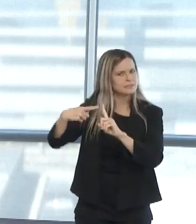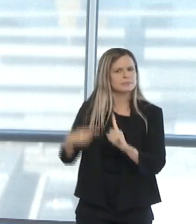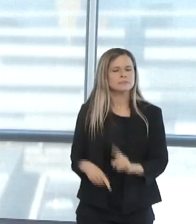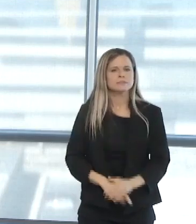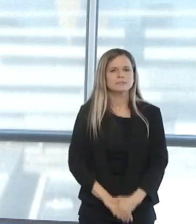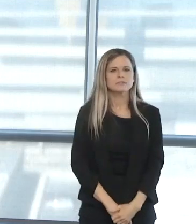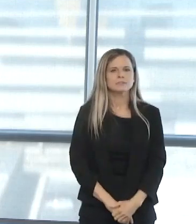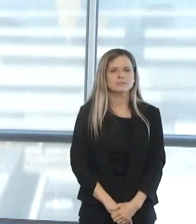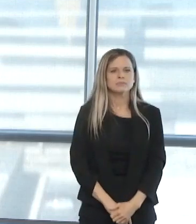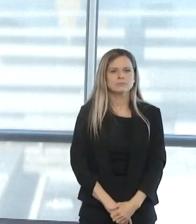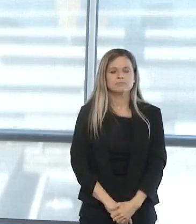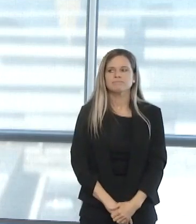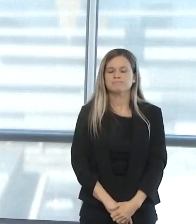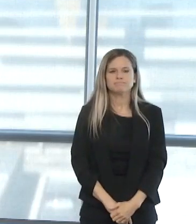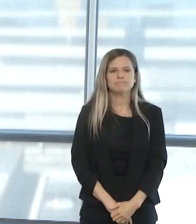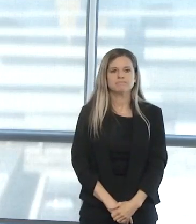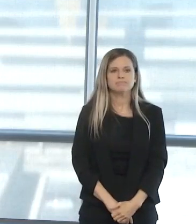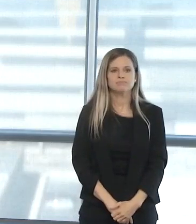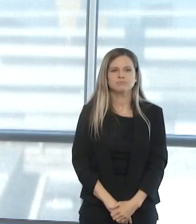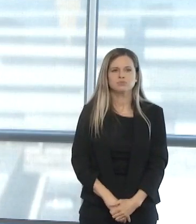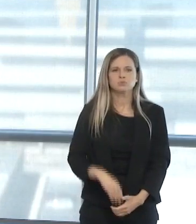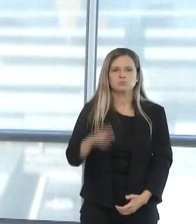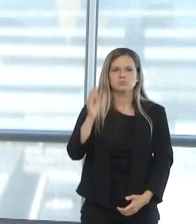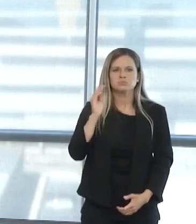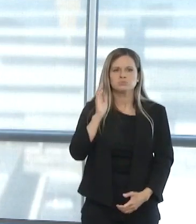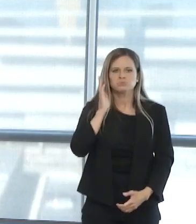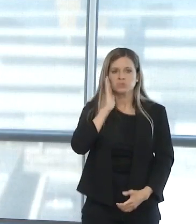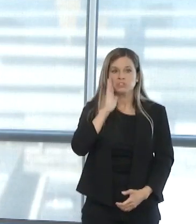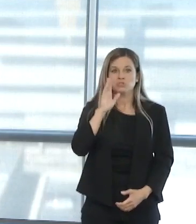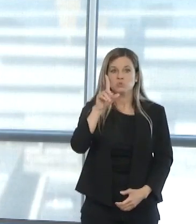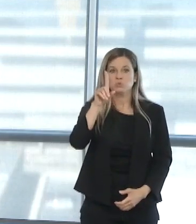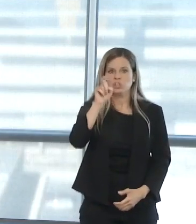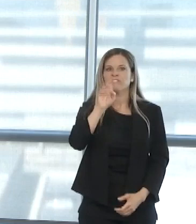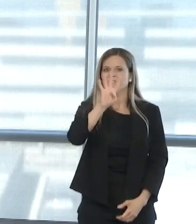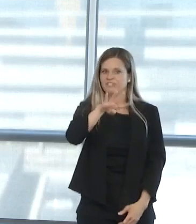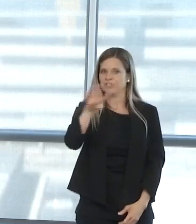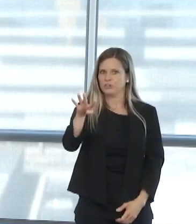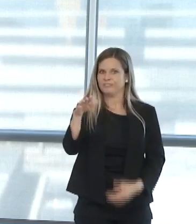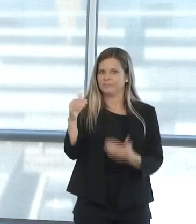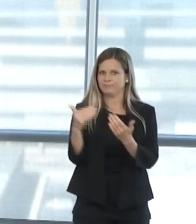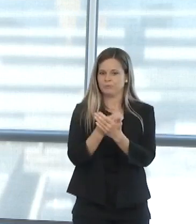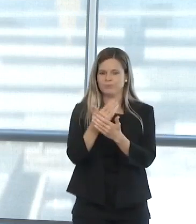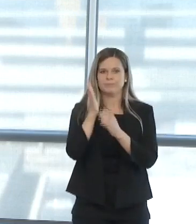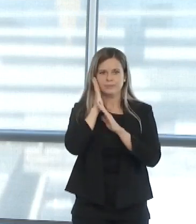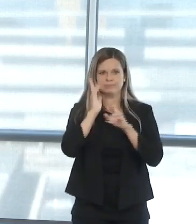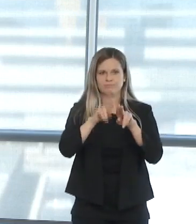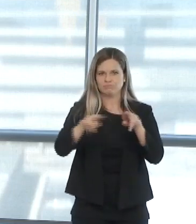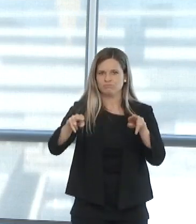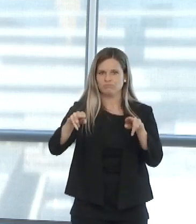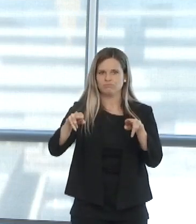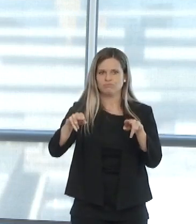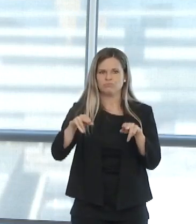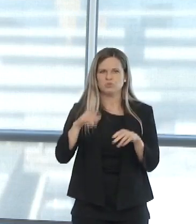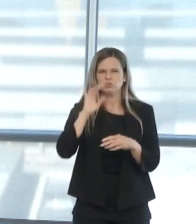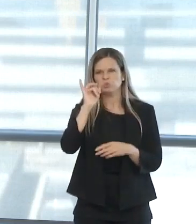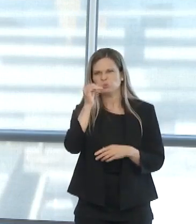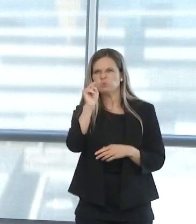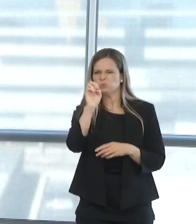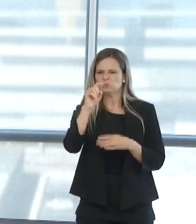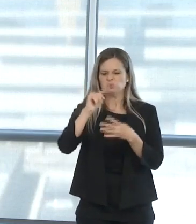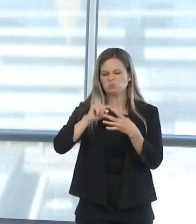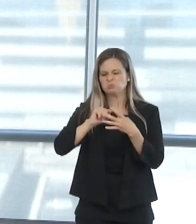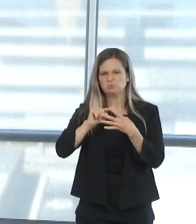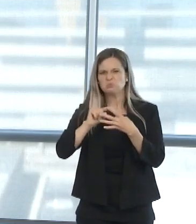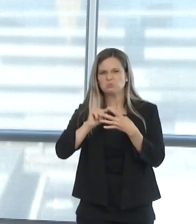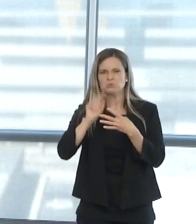So we'll have up to 144 ICU beds available early June. We were targeting June 1. Obviously, there's